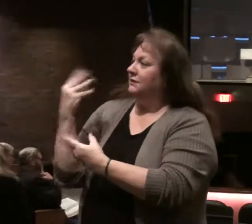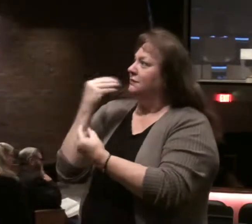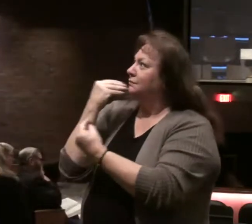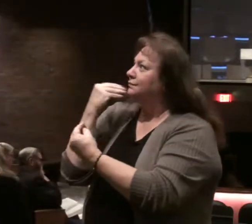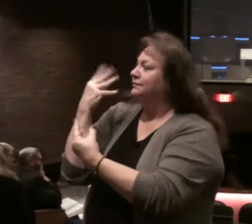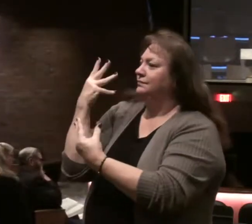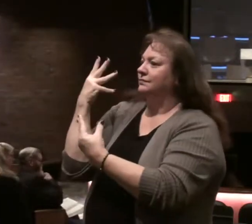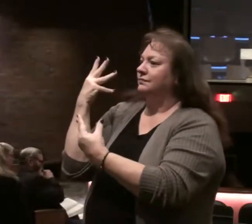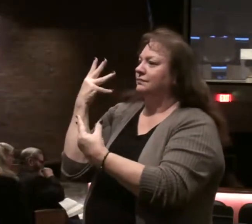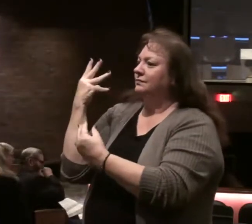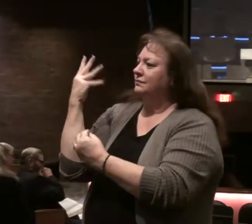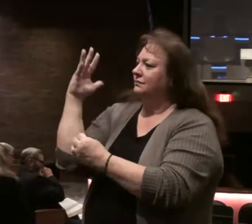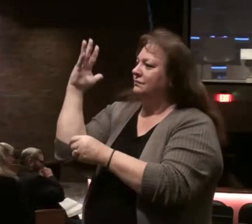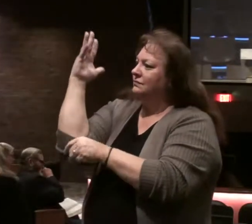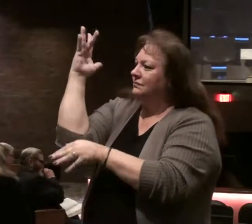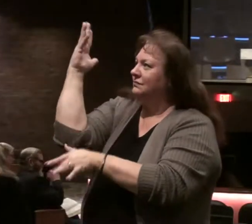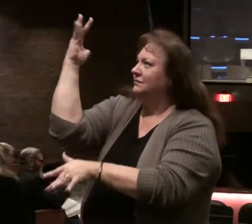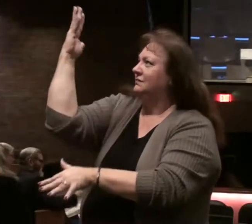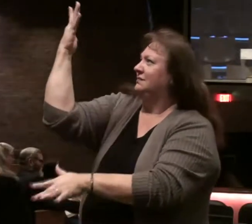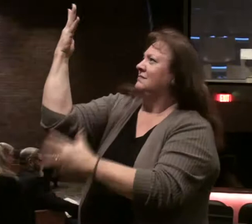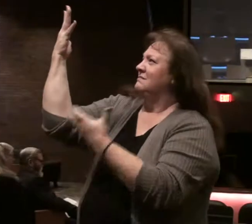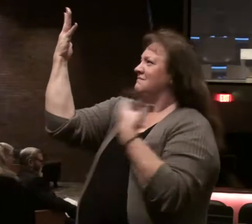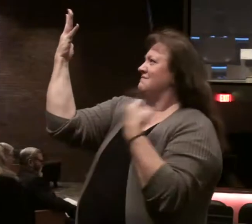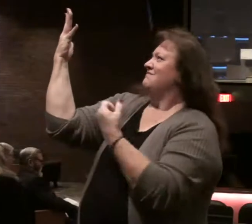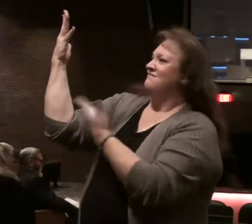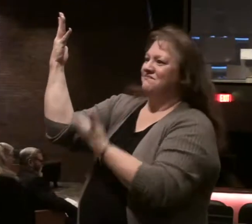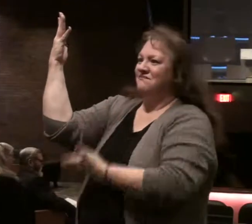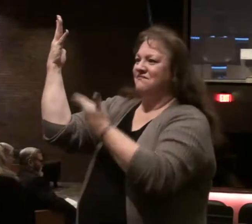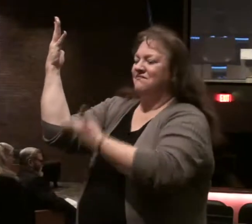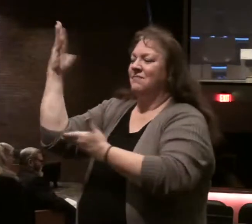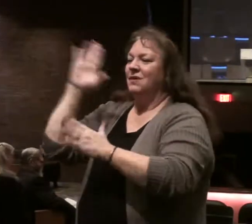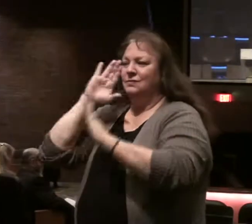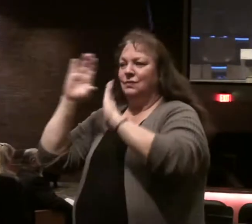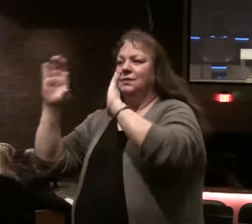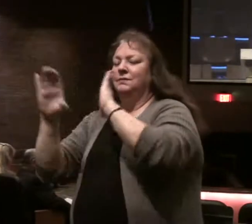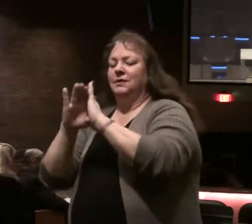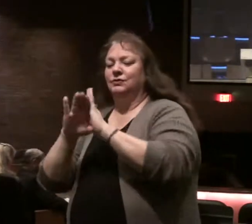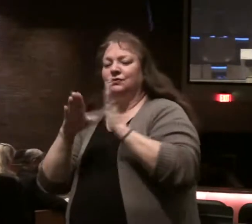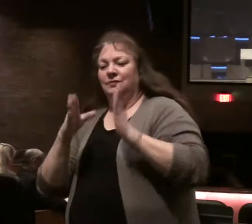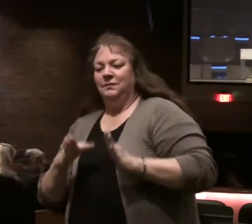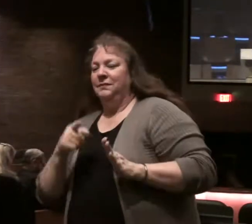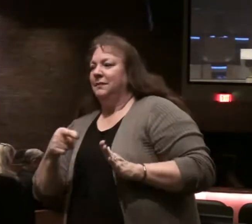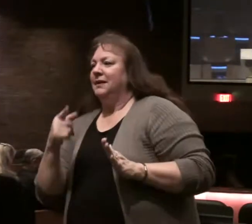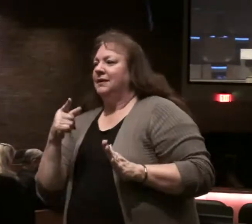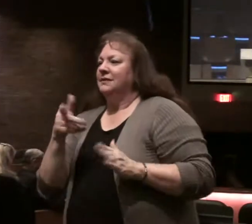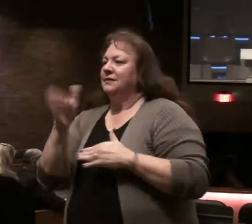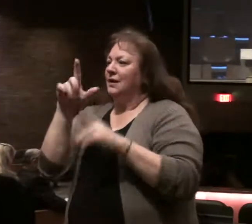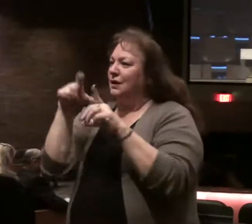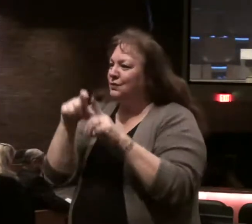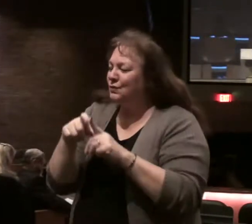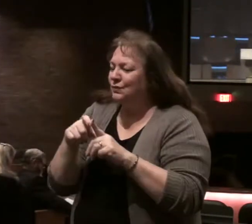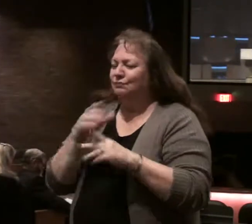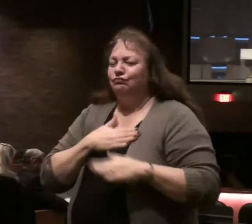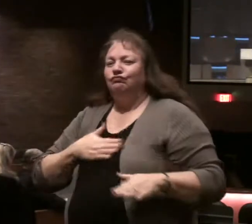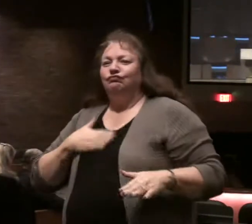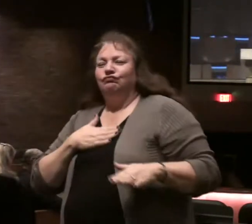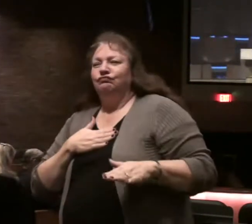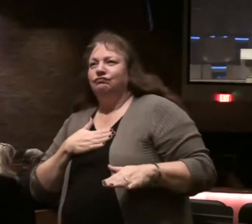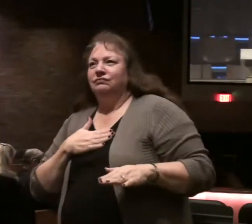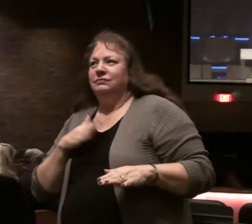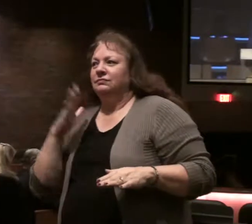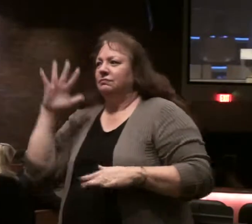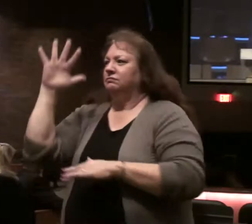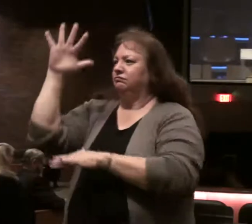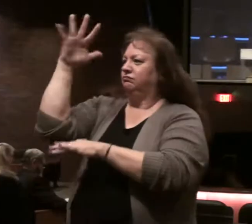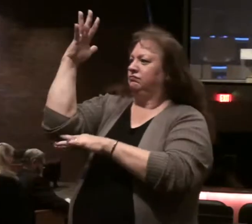nourishment and cause the tree to be healthy. So the picture of the blessed man that's in God's word, delighting in it, like a tree